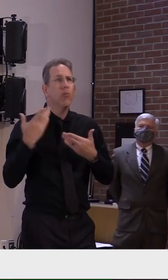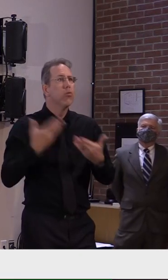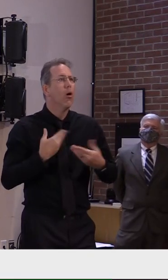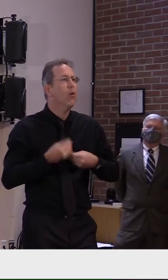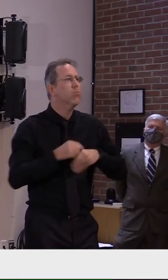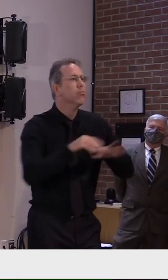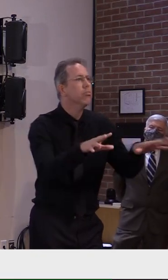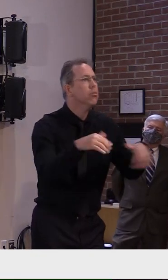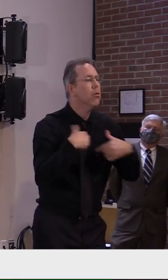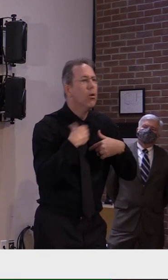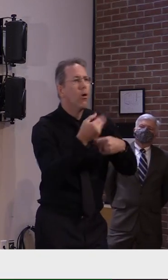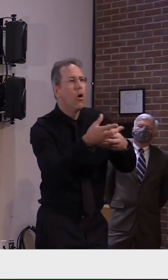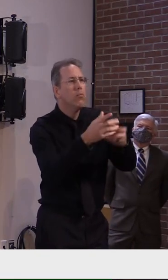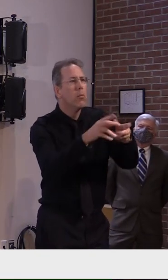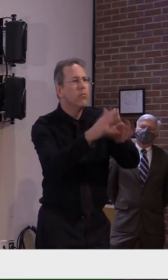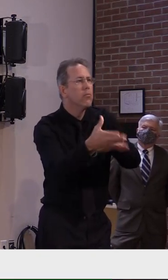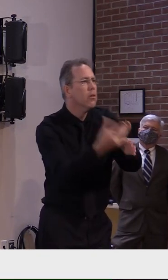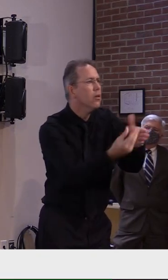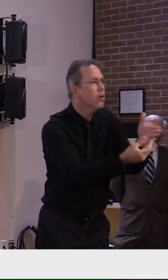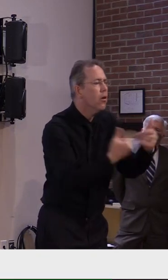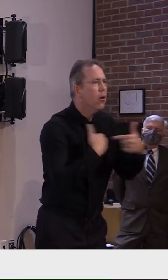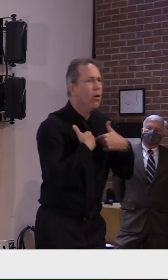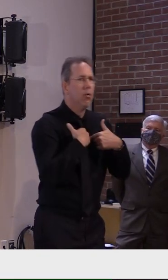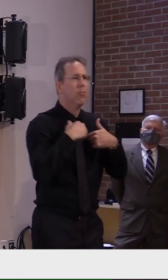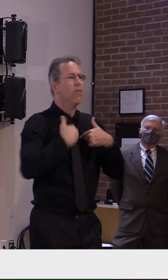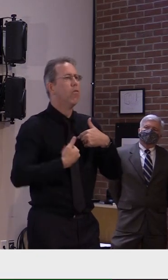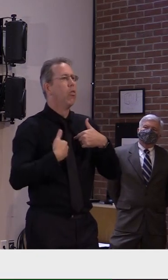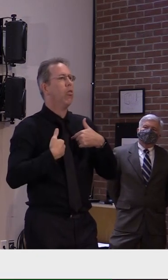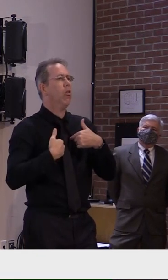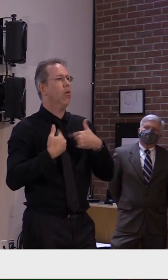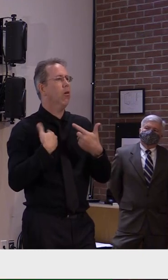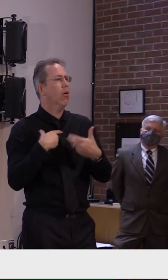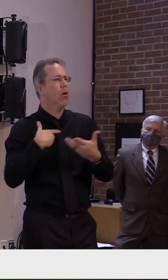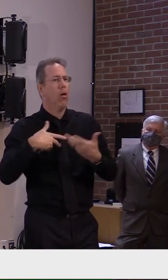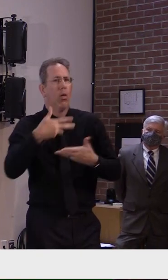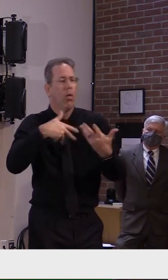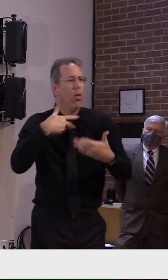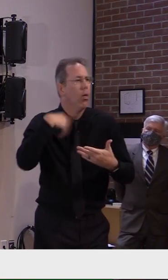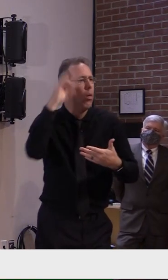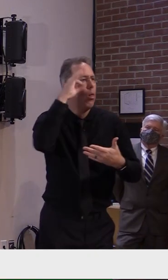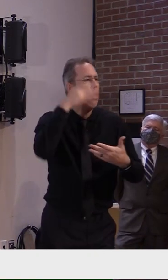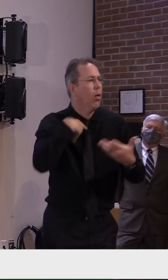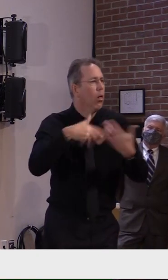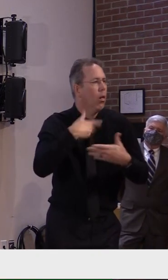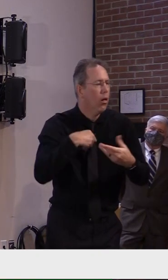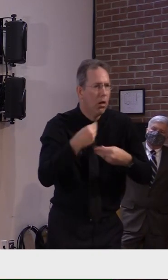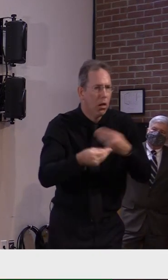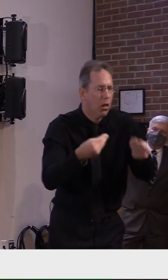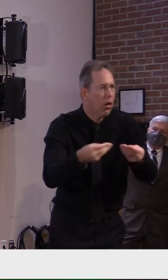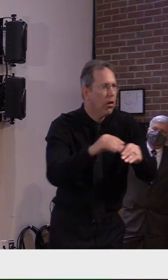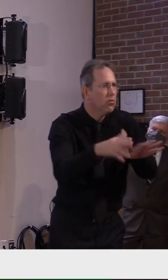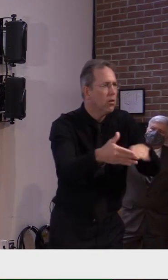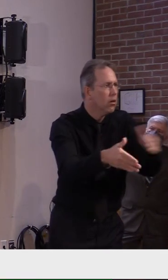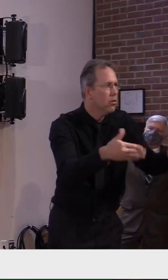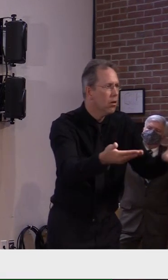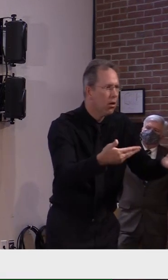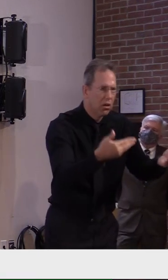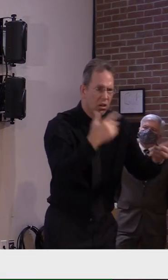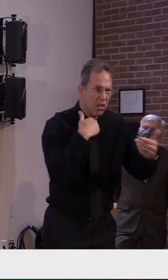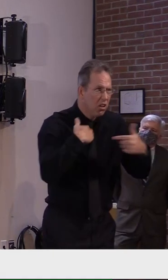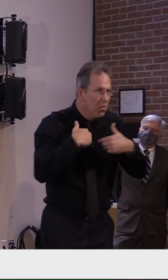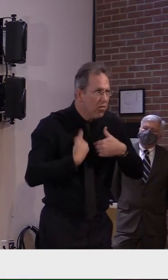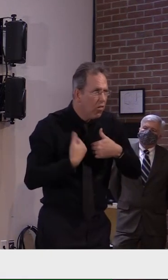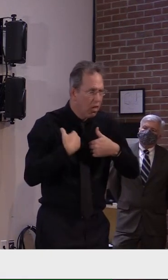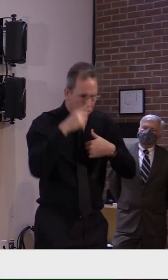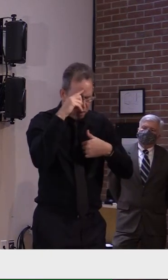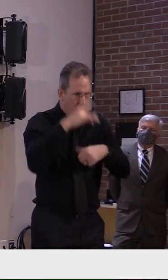uh direct way so think about that uh when you're when you're not masking up if you can mask up